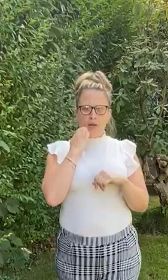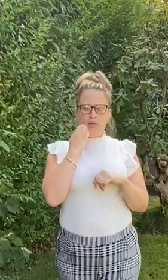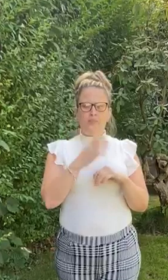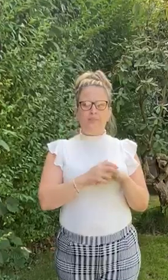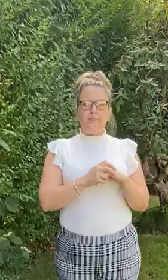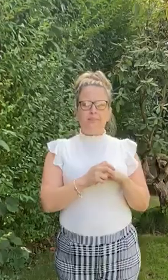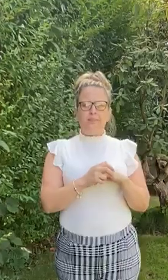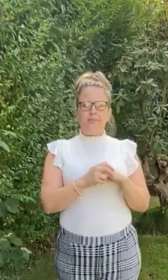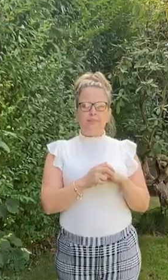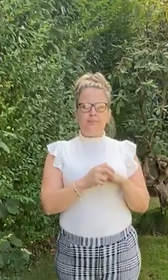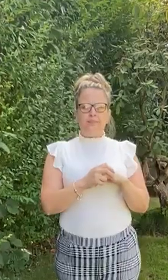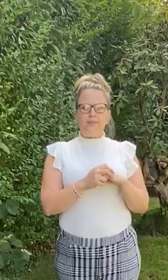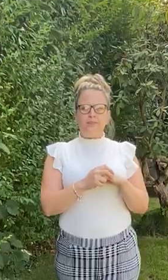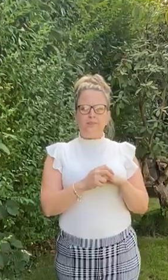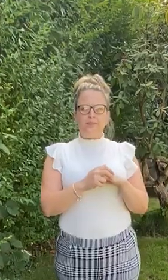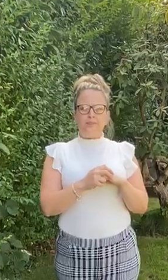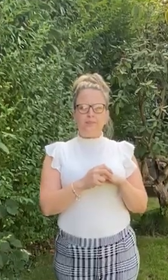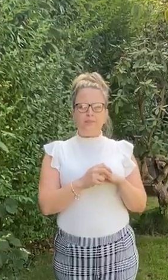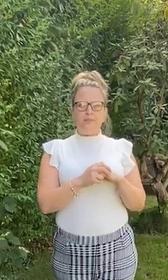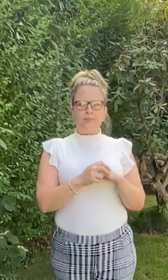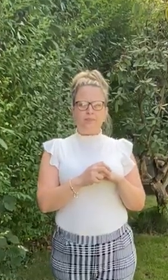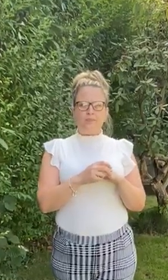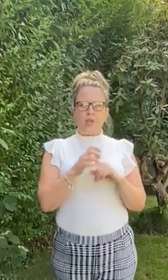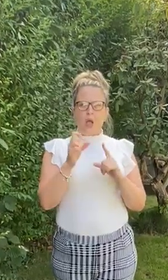He has purple prickles all over his back.